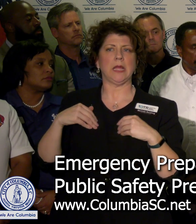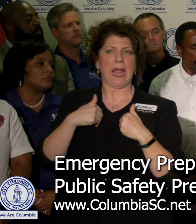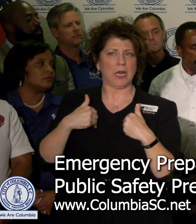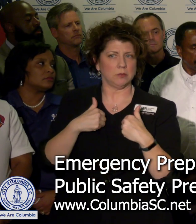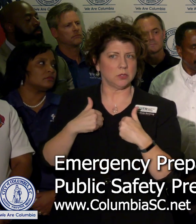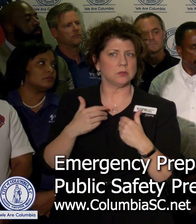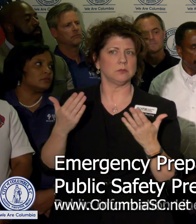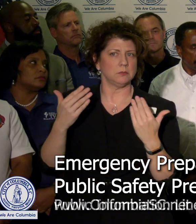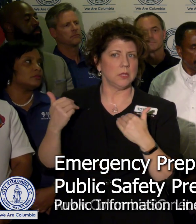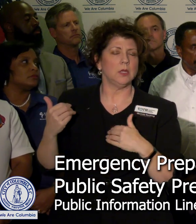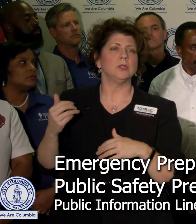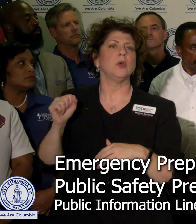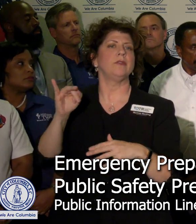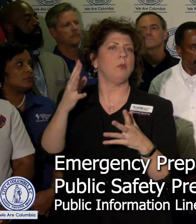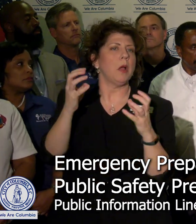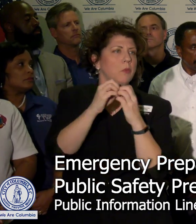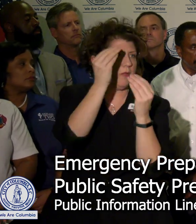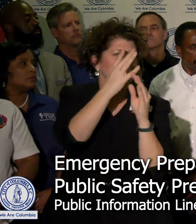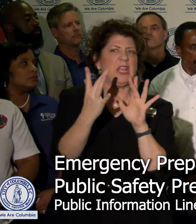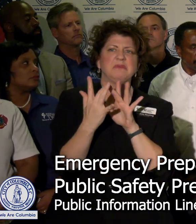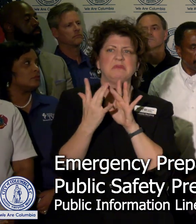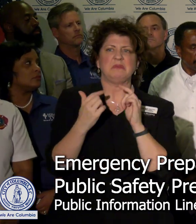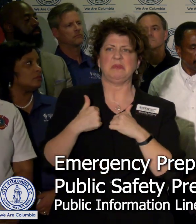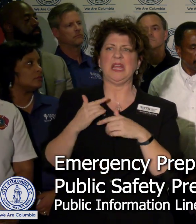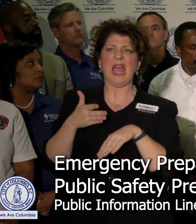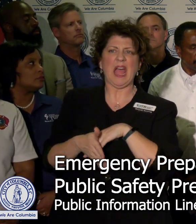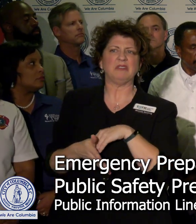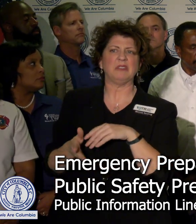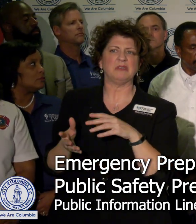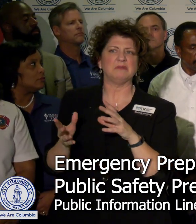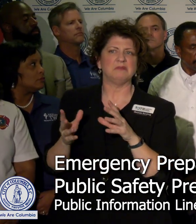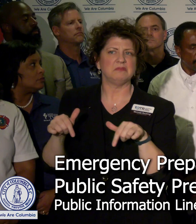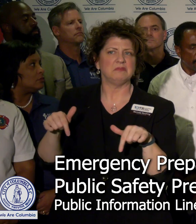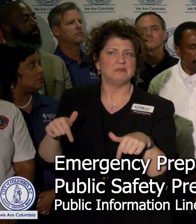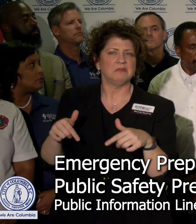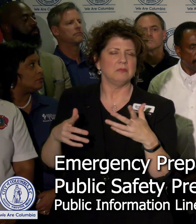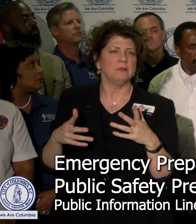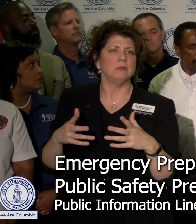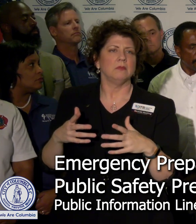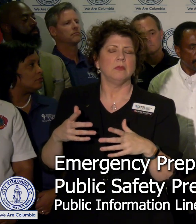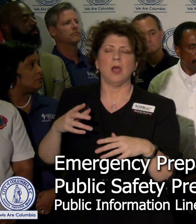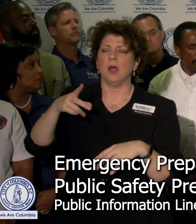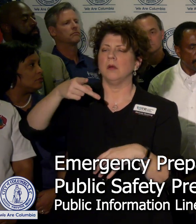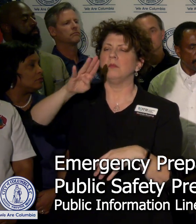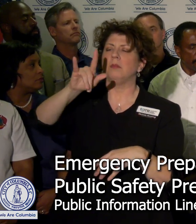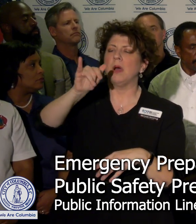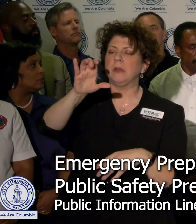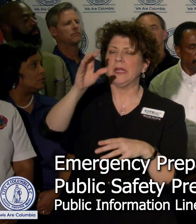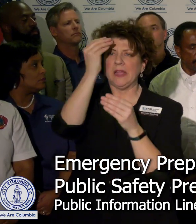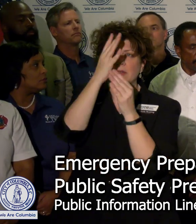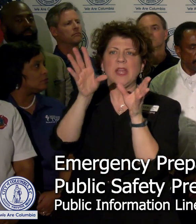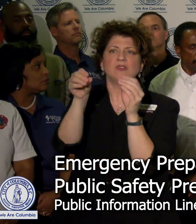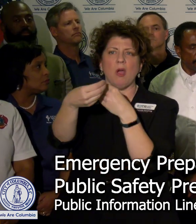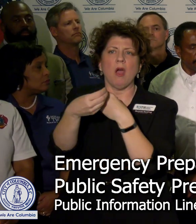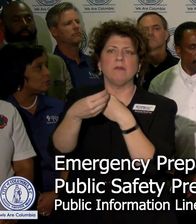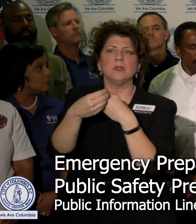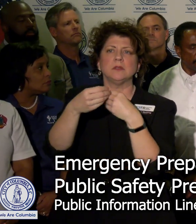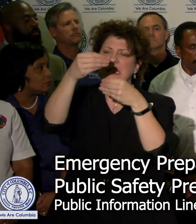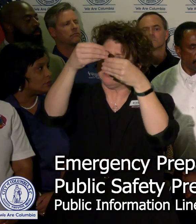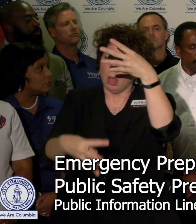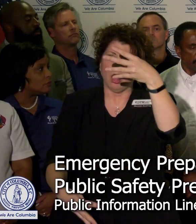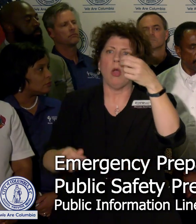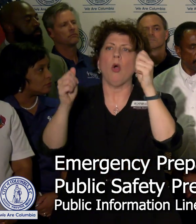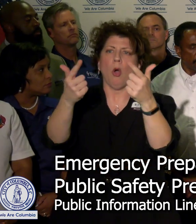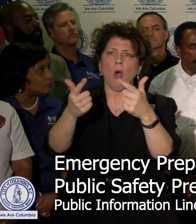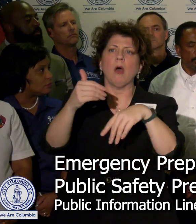So if you want more information, you can see me after. The Public Information Office has put this out on Facebook and